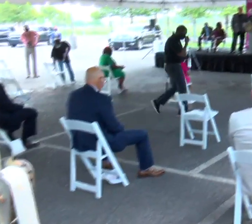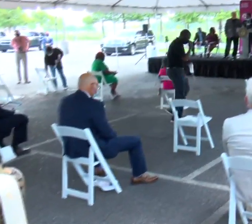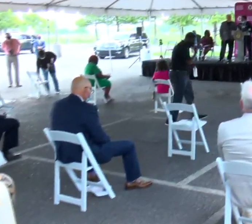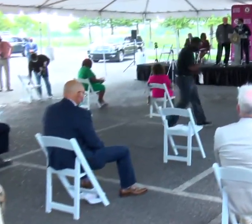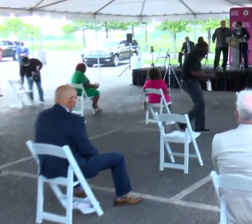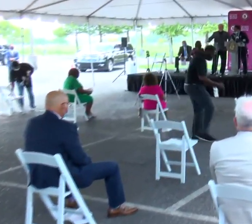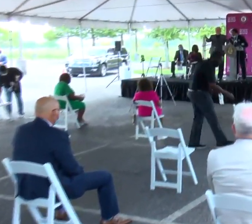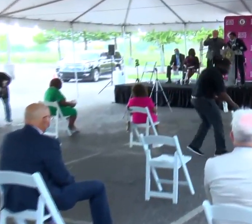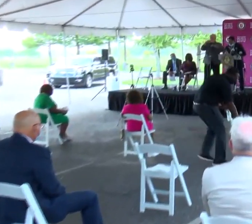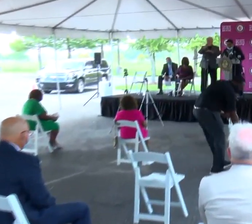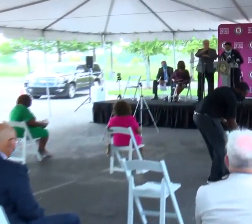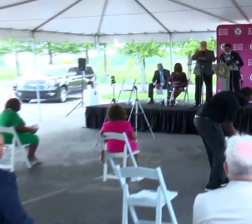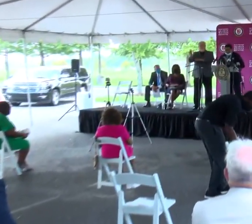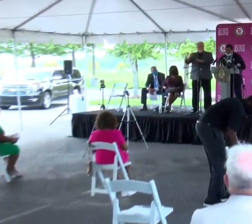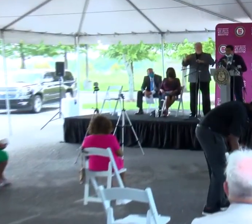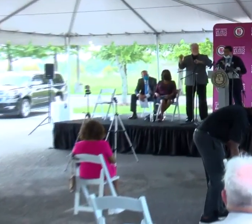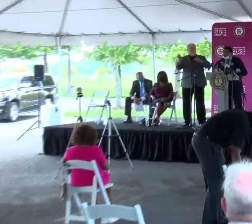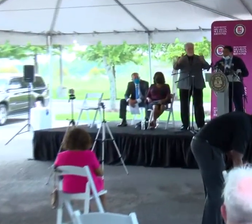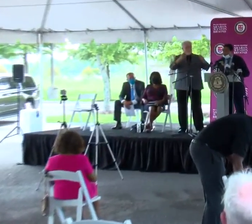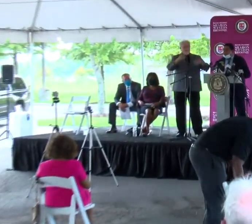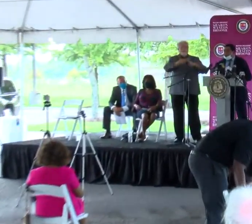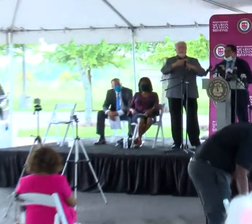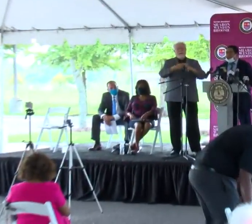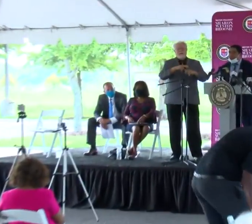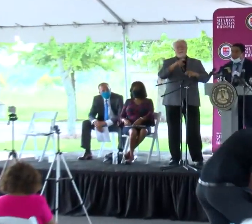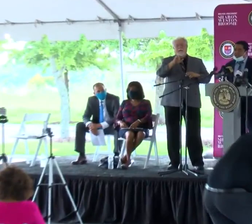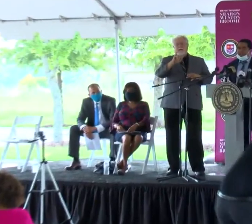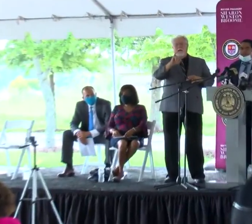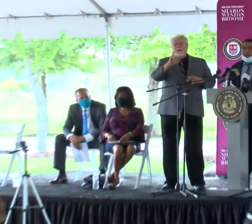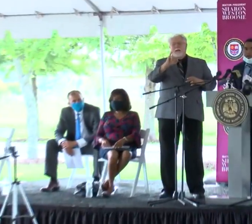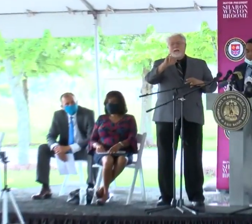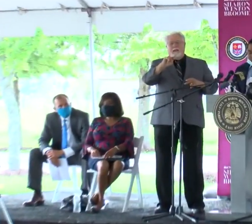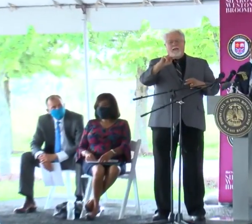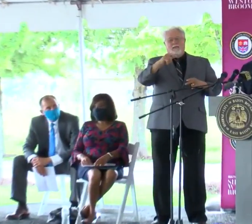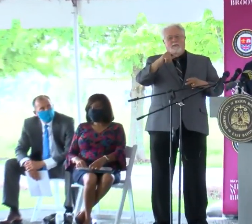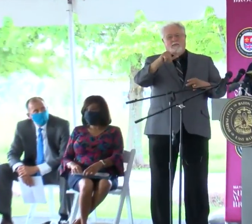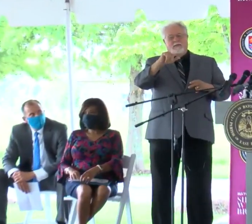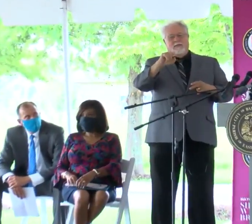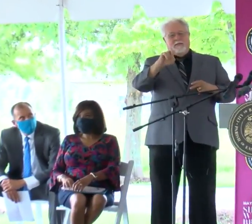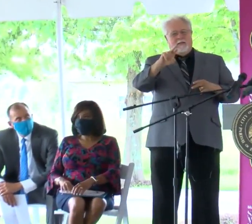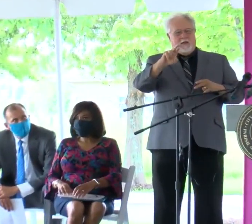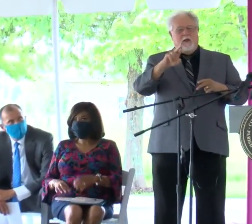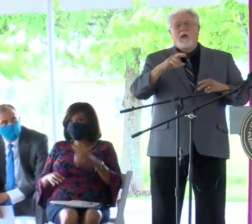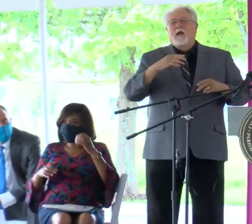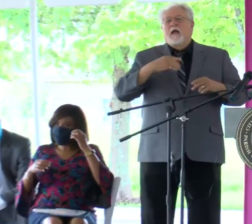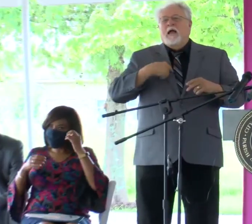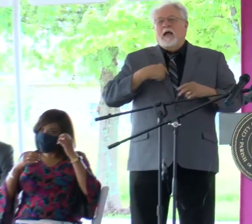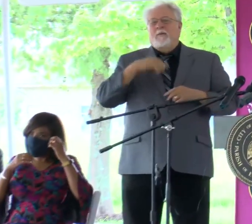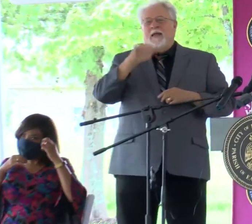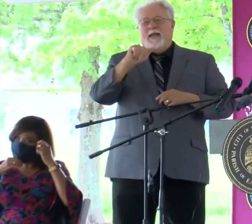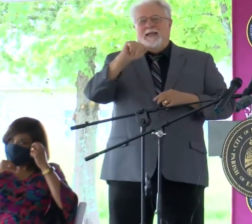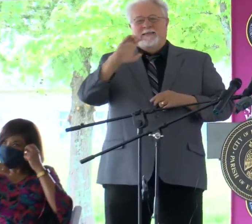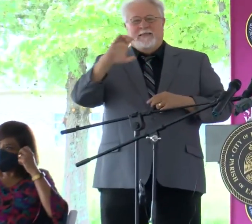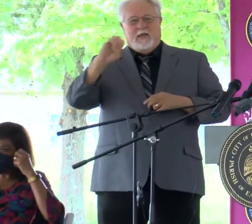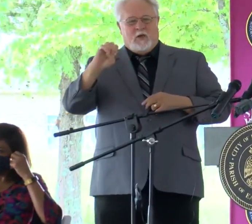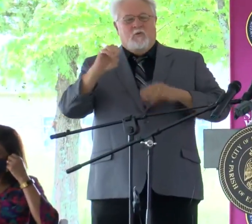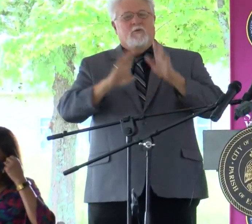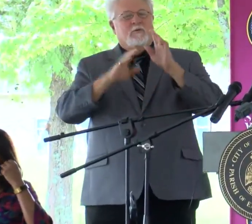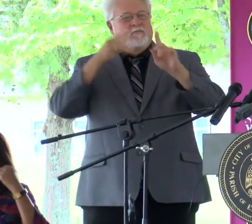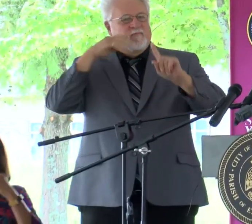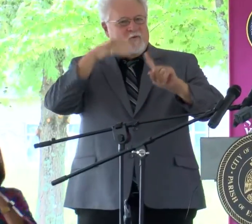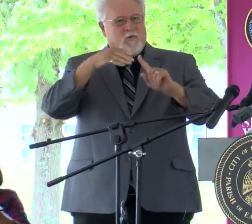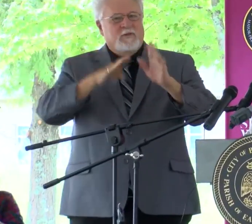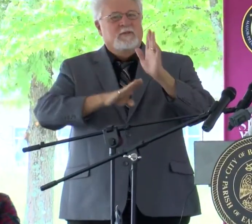Well, good morning, everyone. My name is Vinny Thayengar, and I am Mayor-President Broome's ACAO focused on economic development.